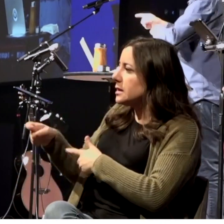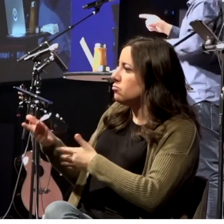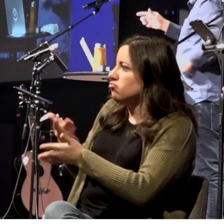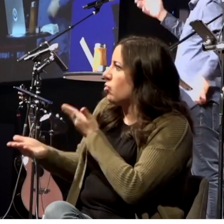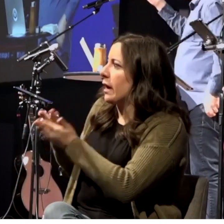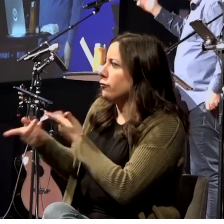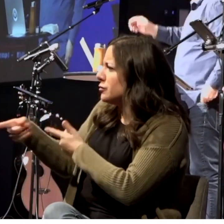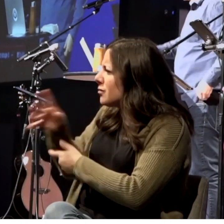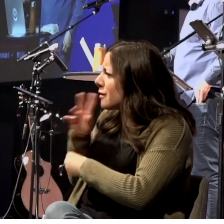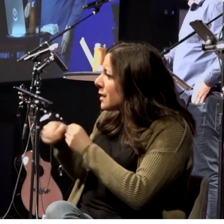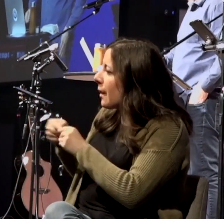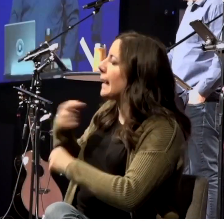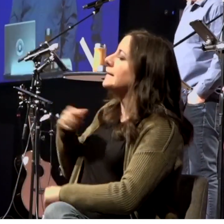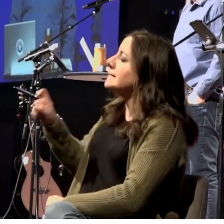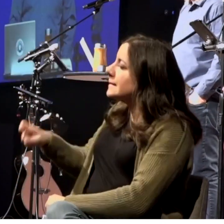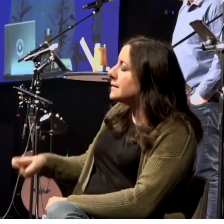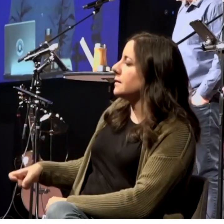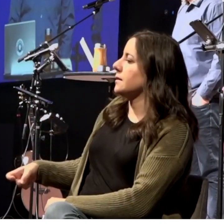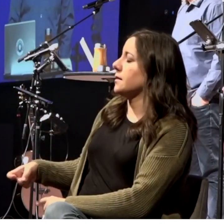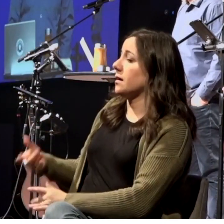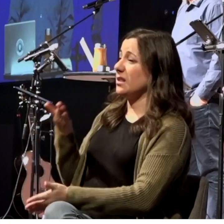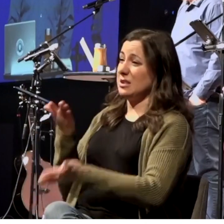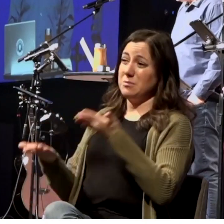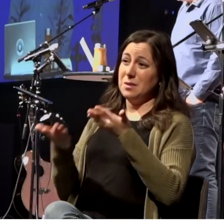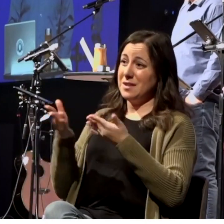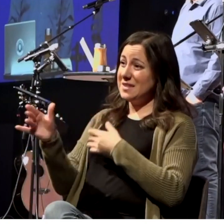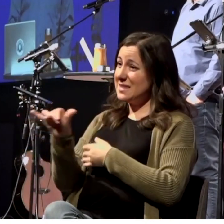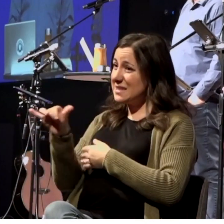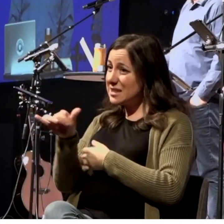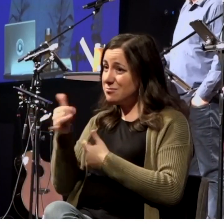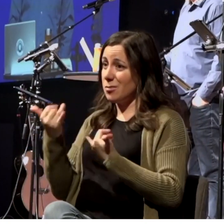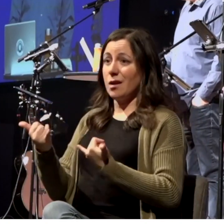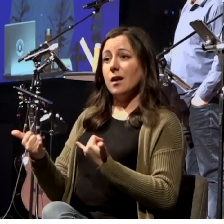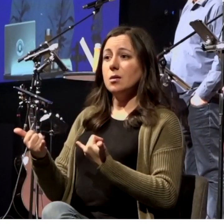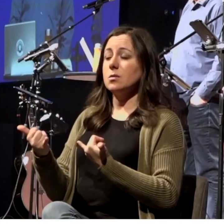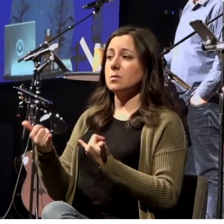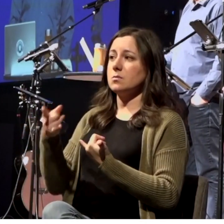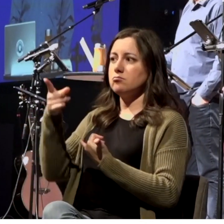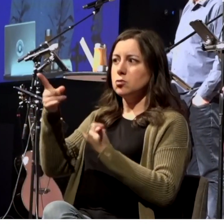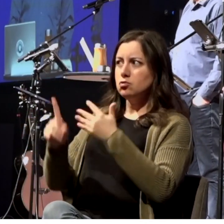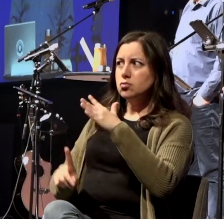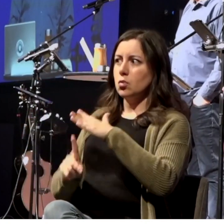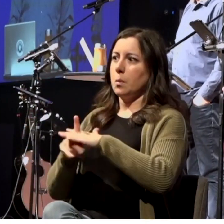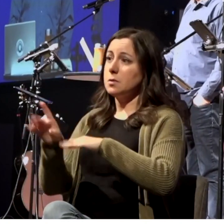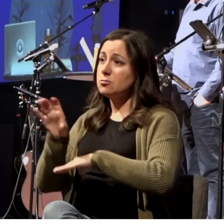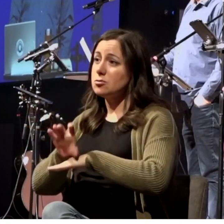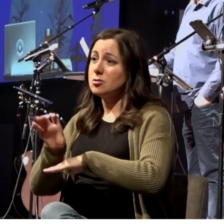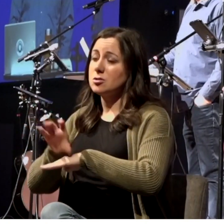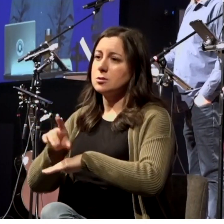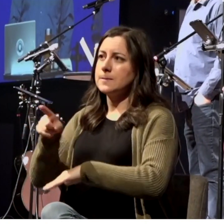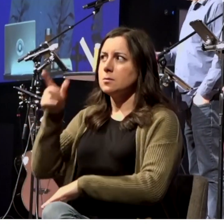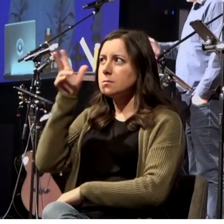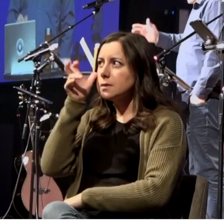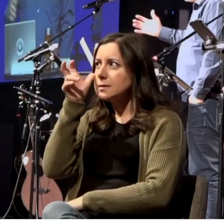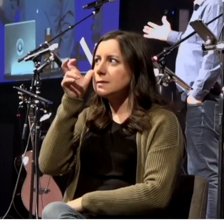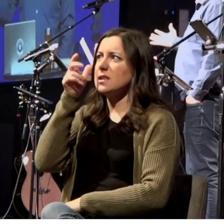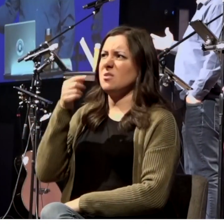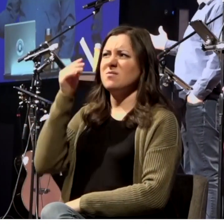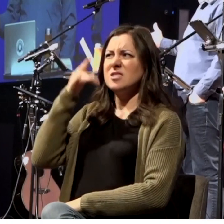talking about. God might have drawn you here today. And I'm gonna give you an